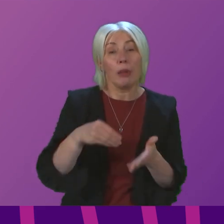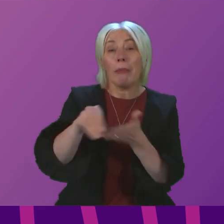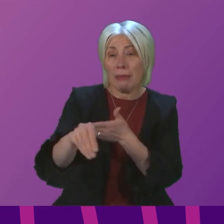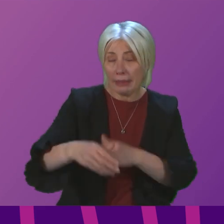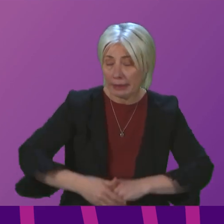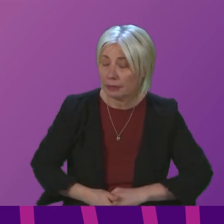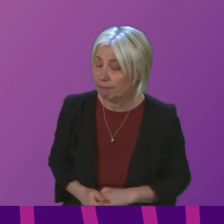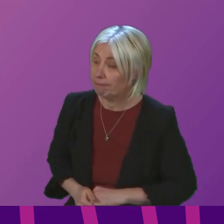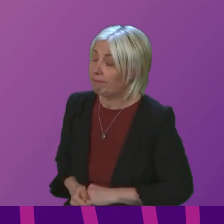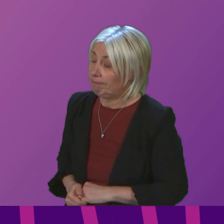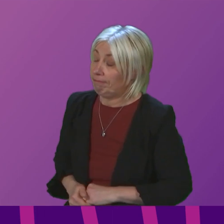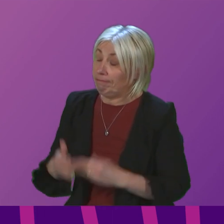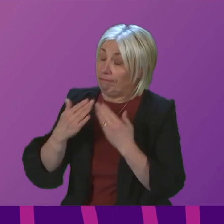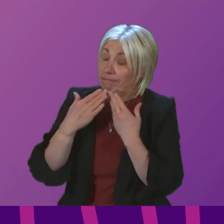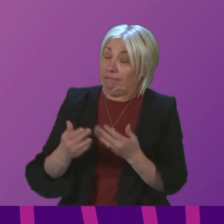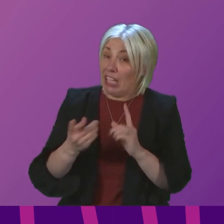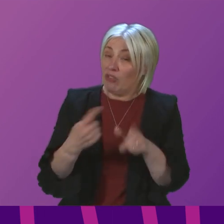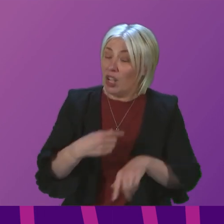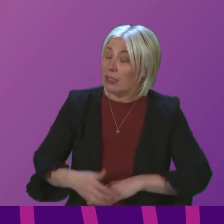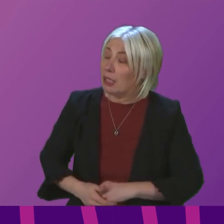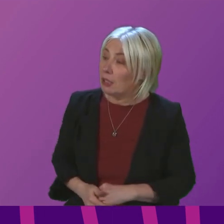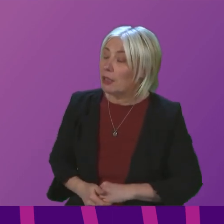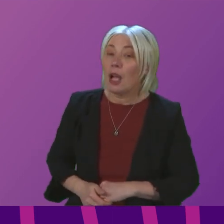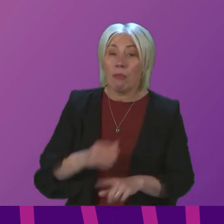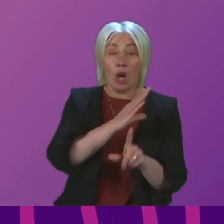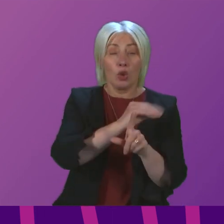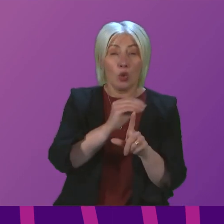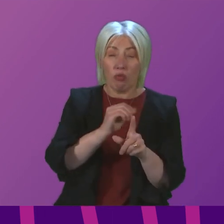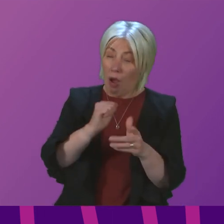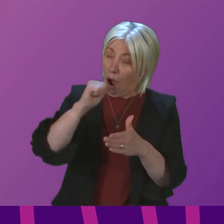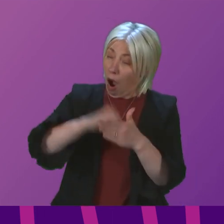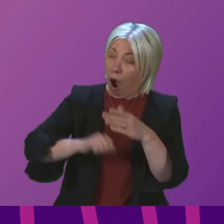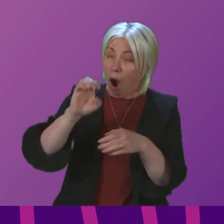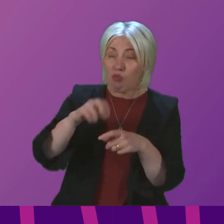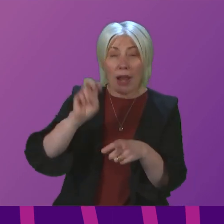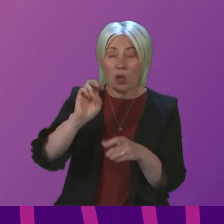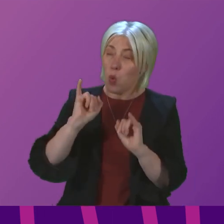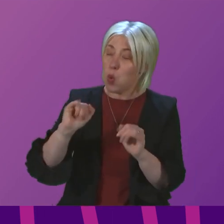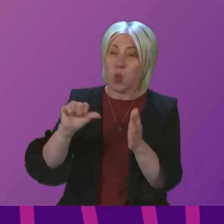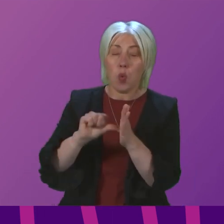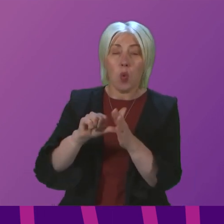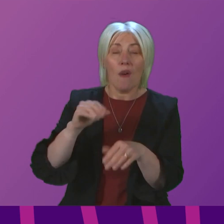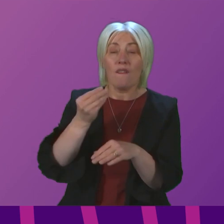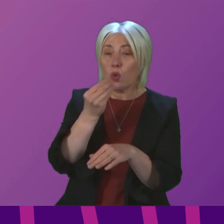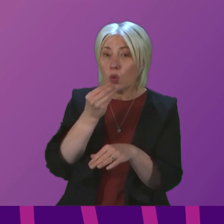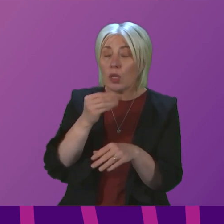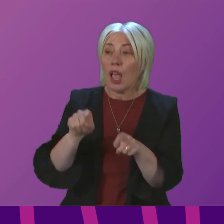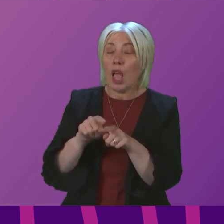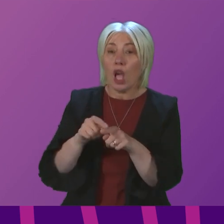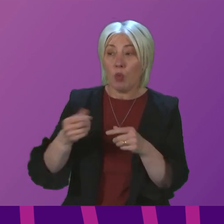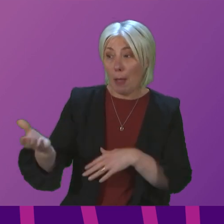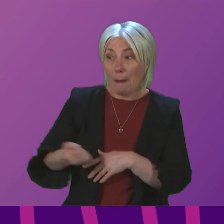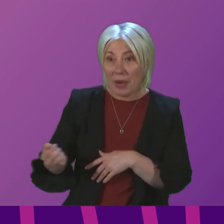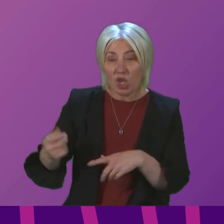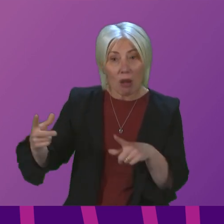I thank the First Minister for her answer. A Tory hard Brexit has hit food supplies. Tory social security cuts have hit